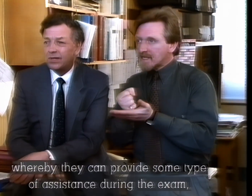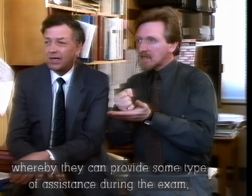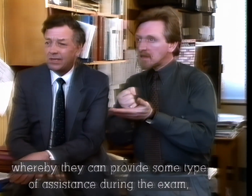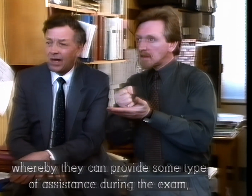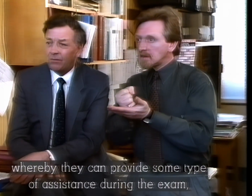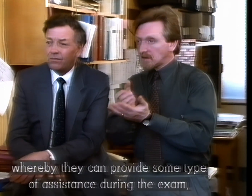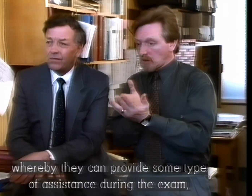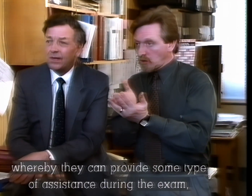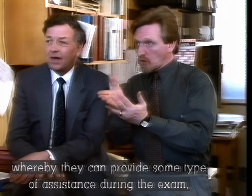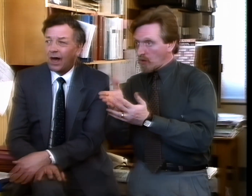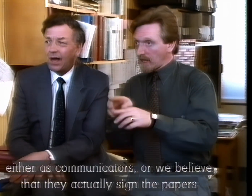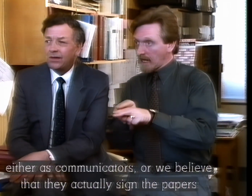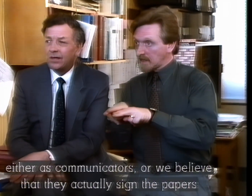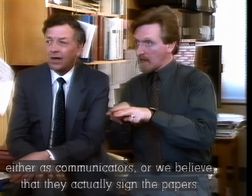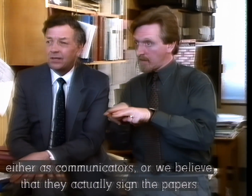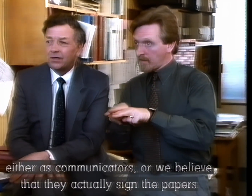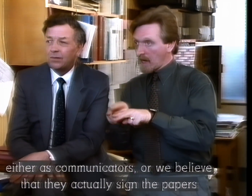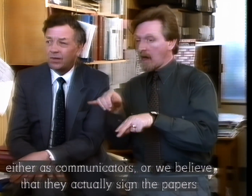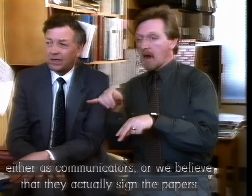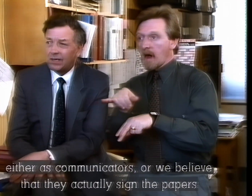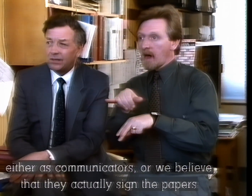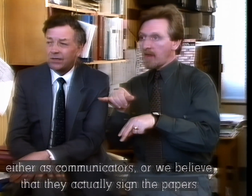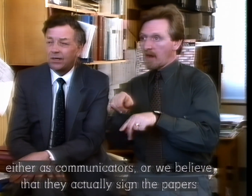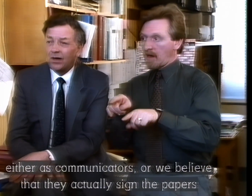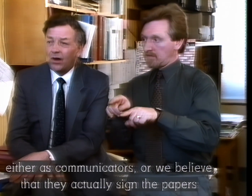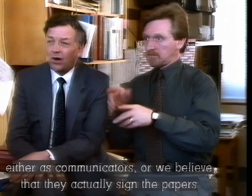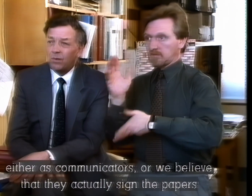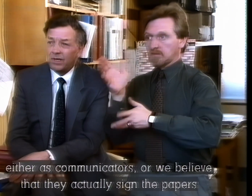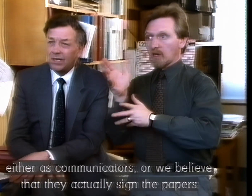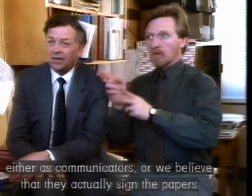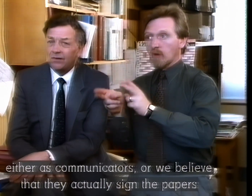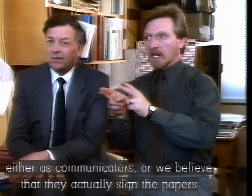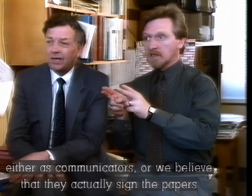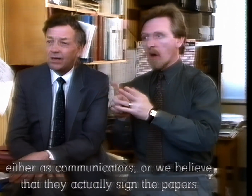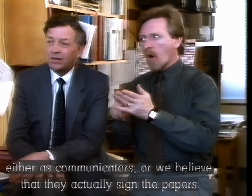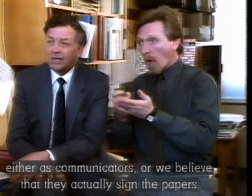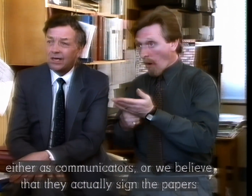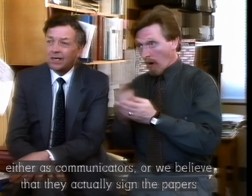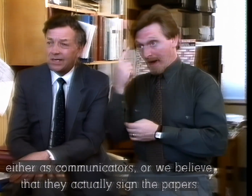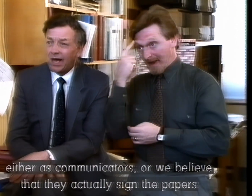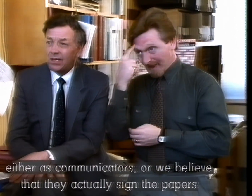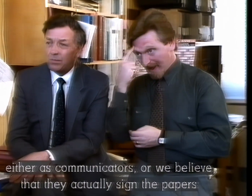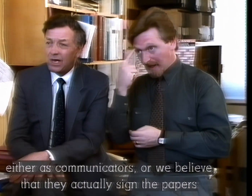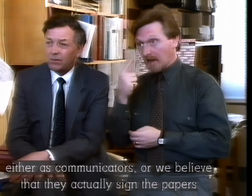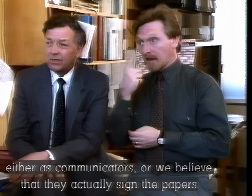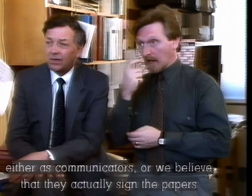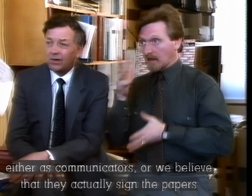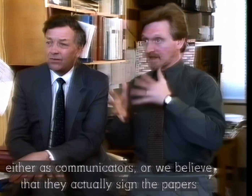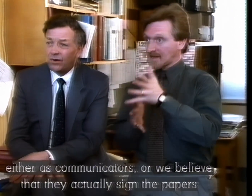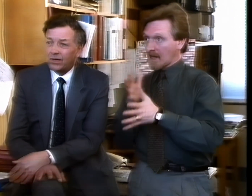the exam, either as communicators, or we believe that they actually sign the papers for the